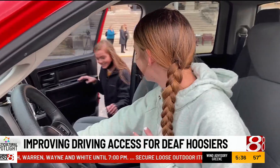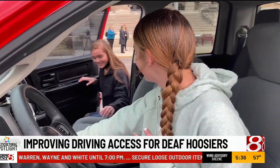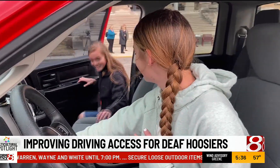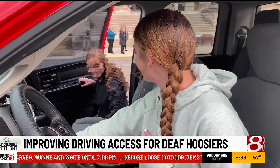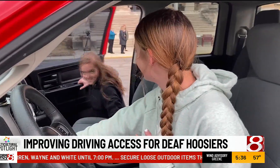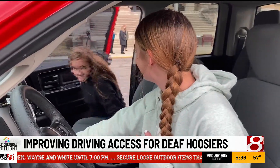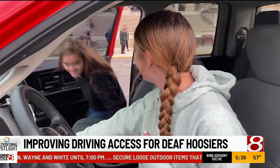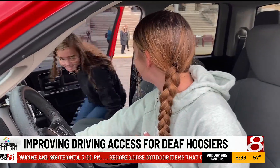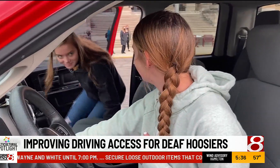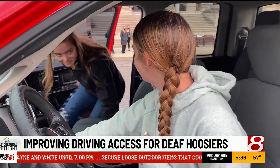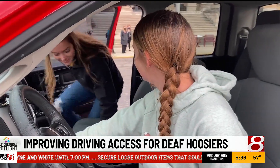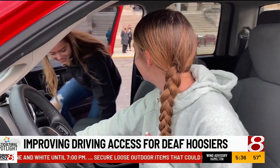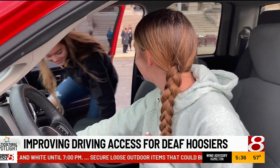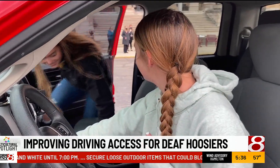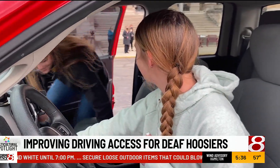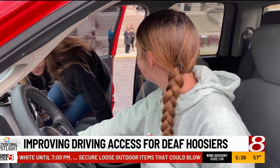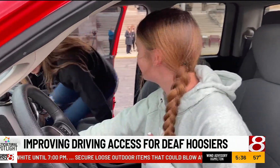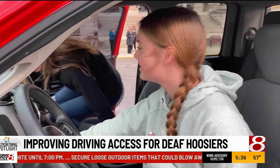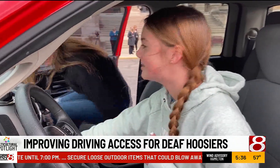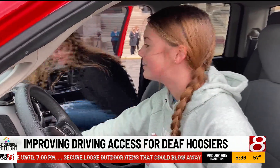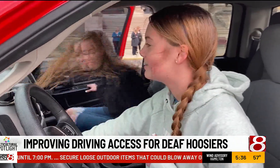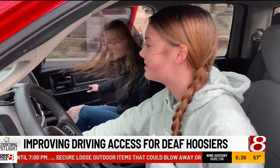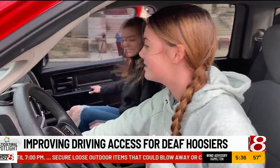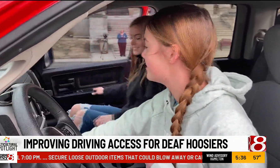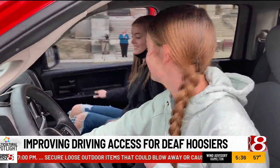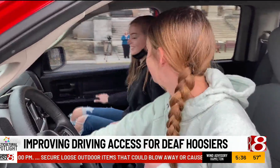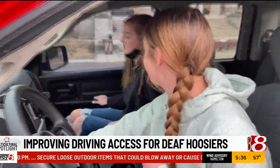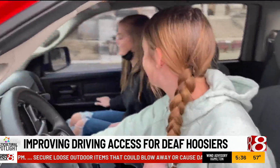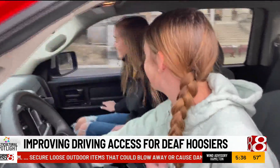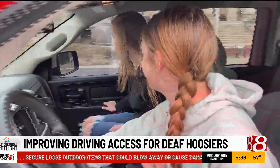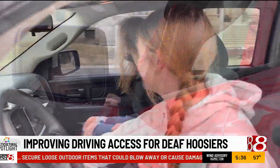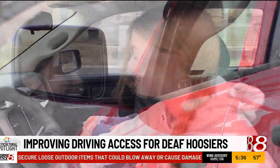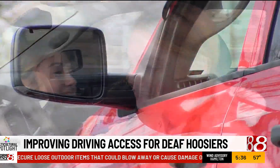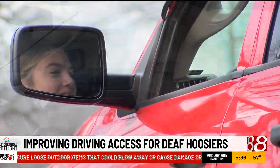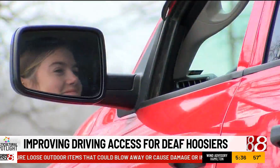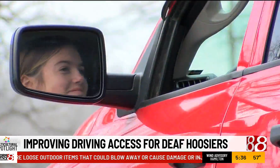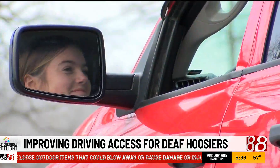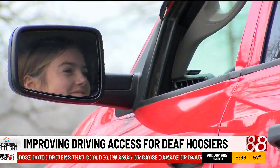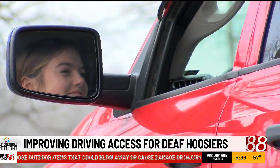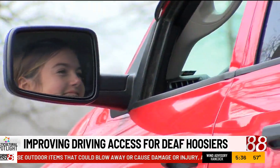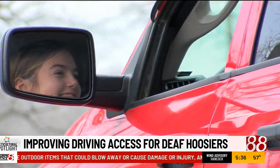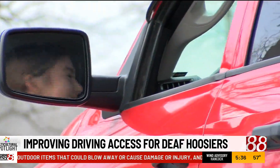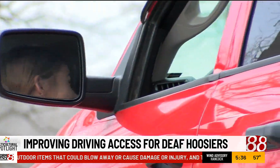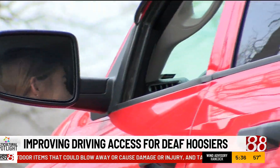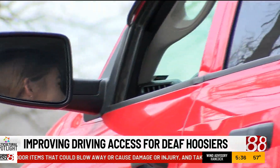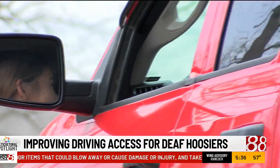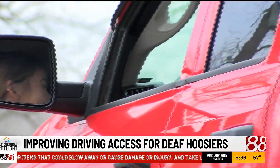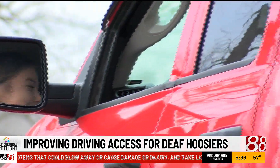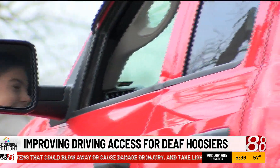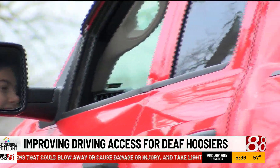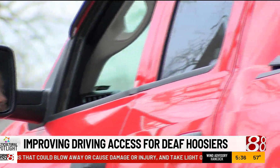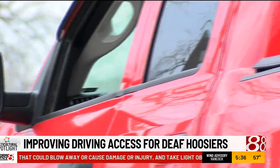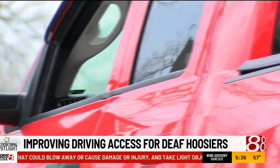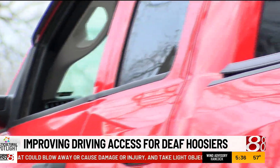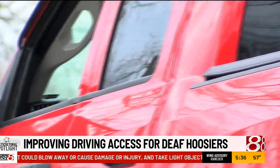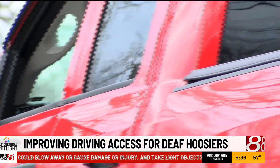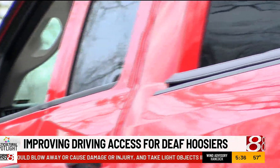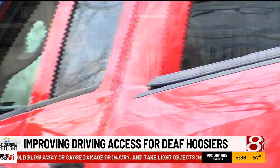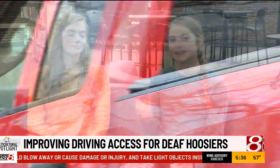drivers are Olivia and Sophia Washer. And let's be clear, Olivia in the driver's seat is the oldest, but they are both taking off on a